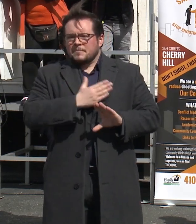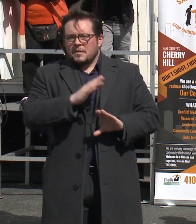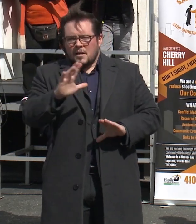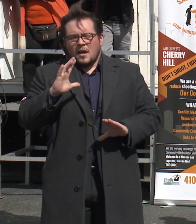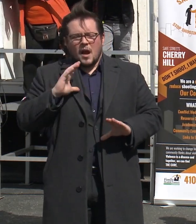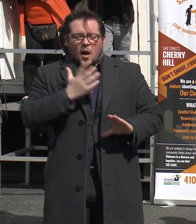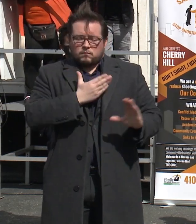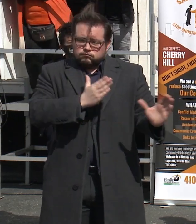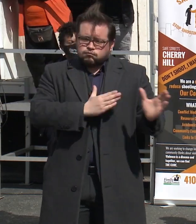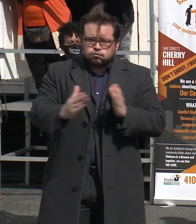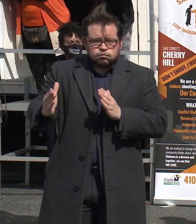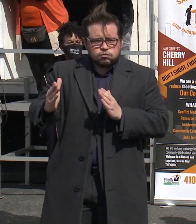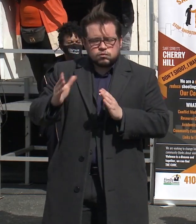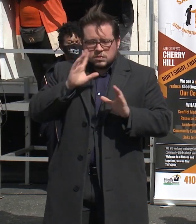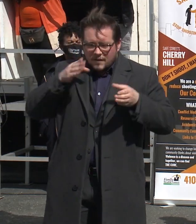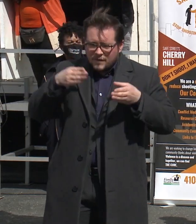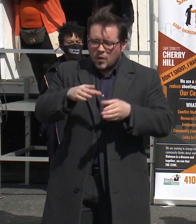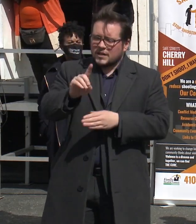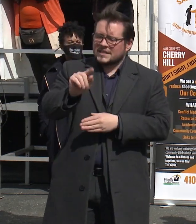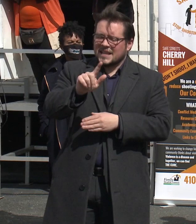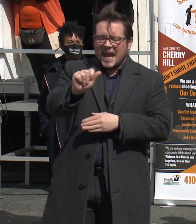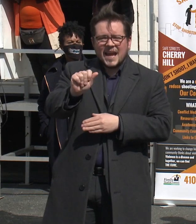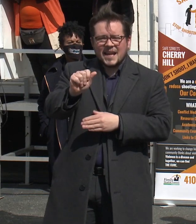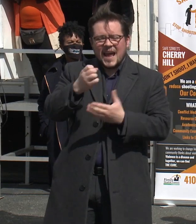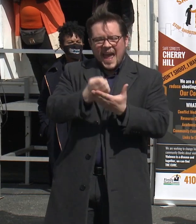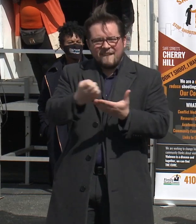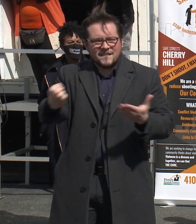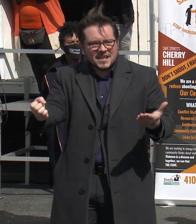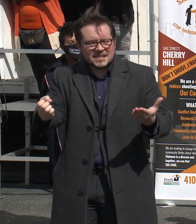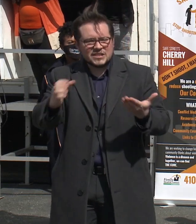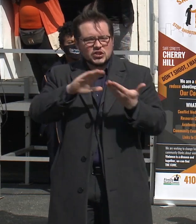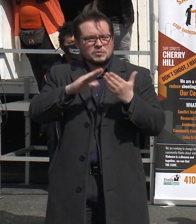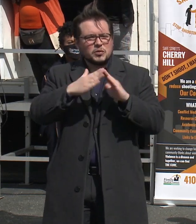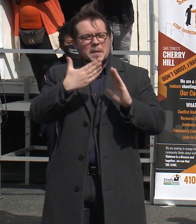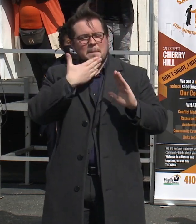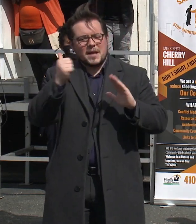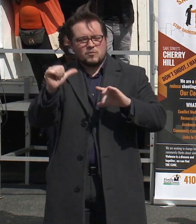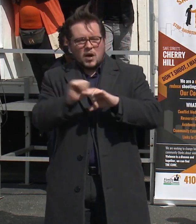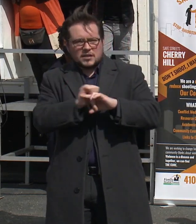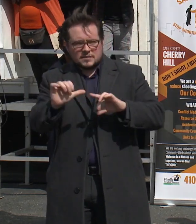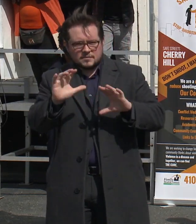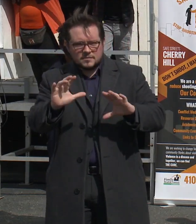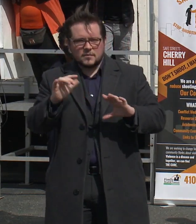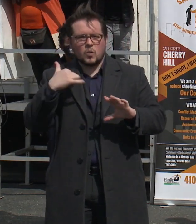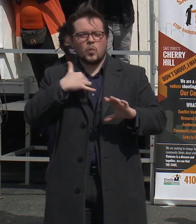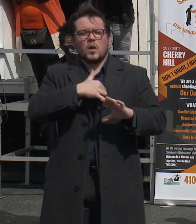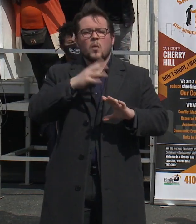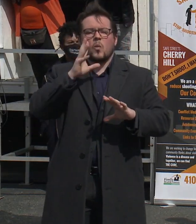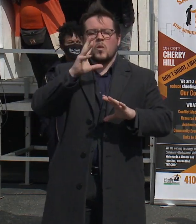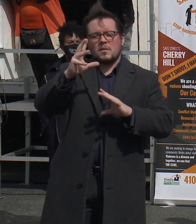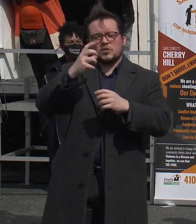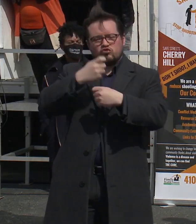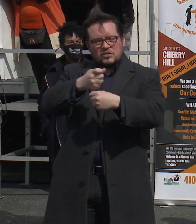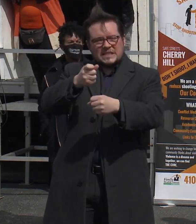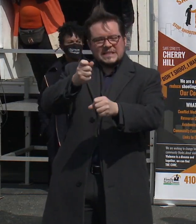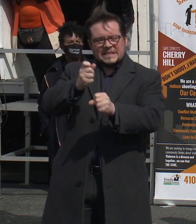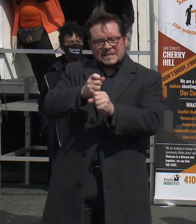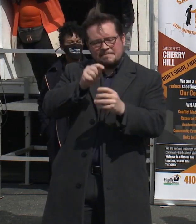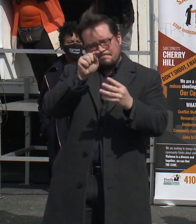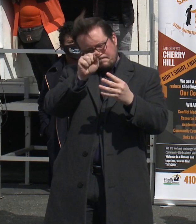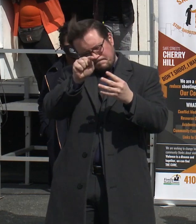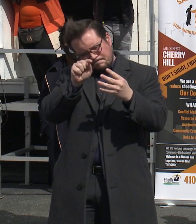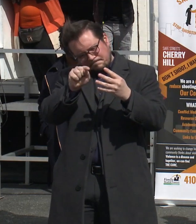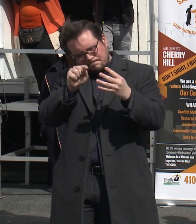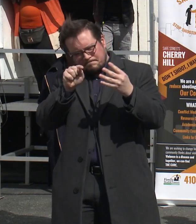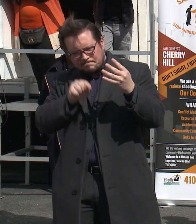our plan will be driven by data, evidence, and community-based best practices. We will be creating key indicators that assess